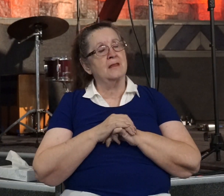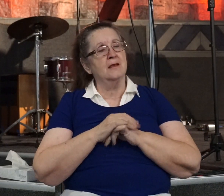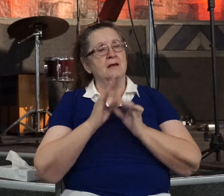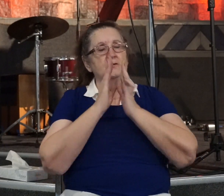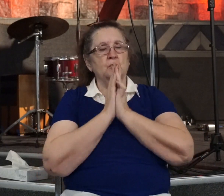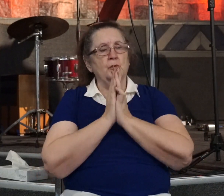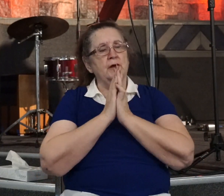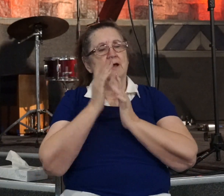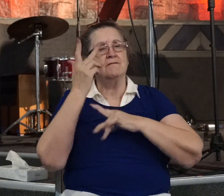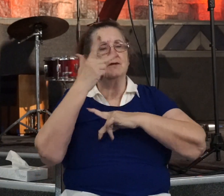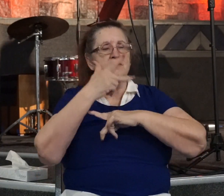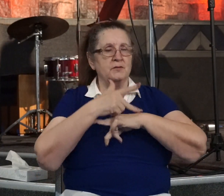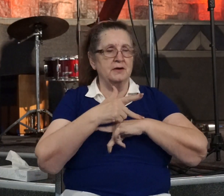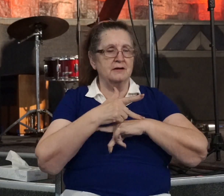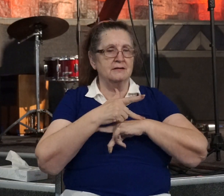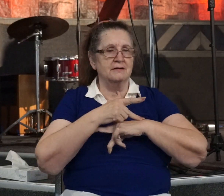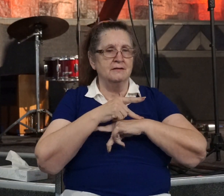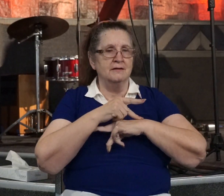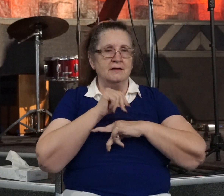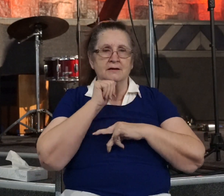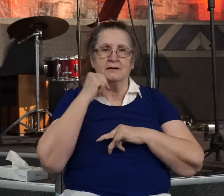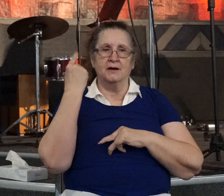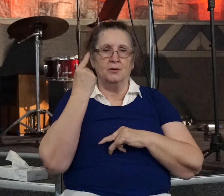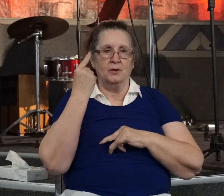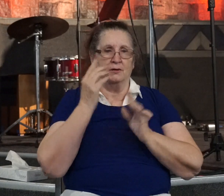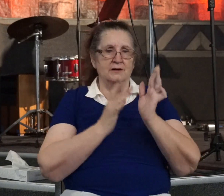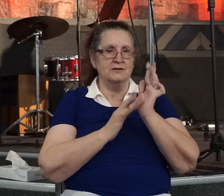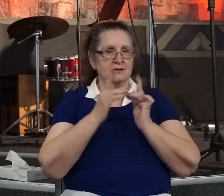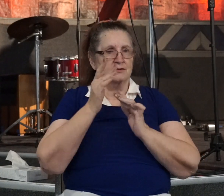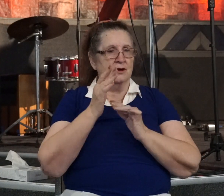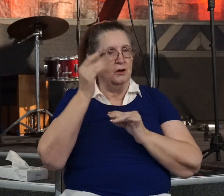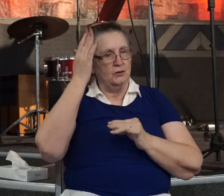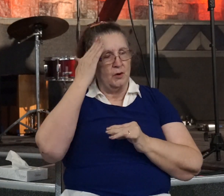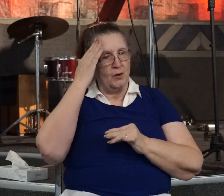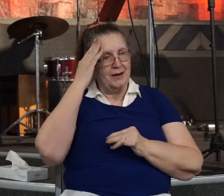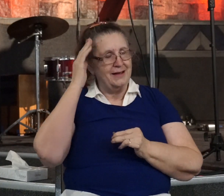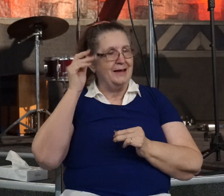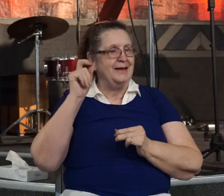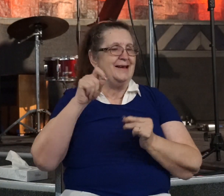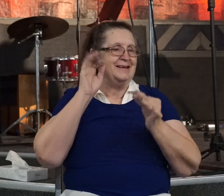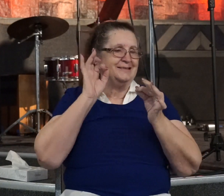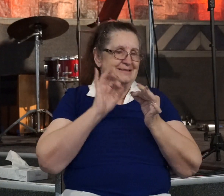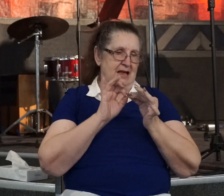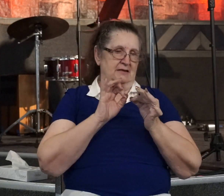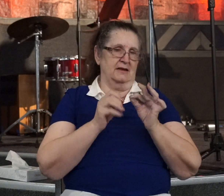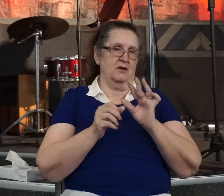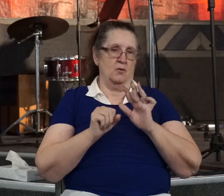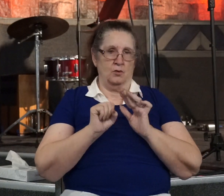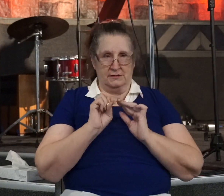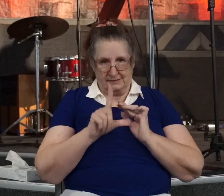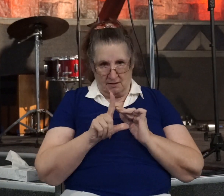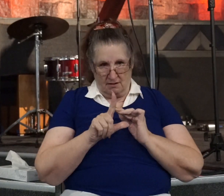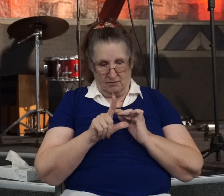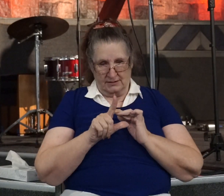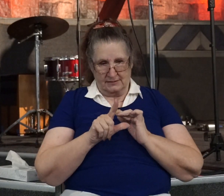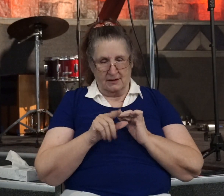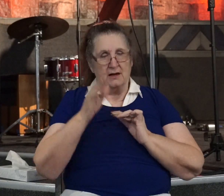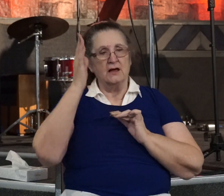Because not only did Jesus know exactly where Saul was. But he knew exactly